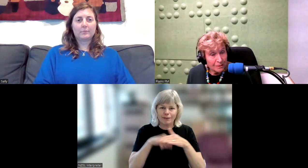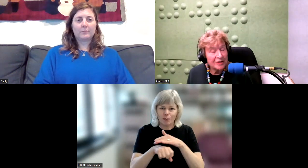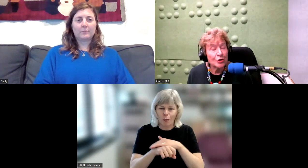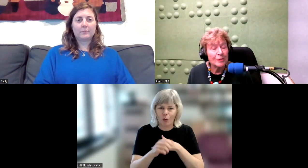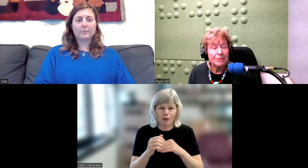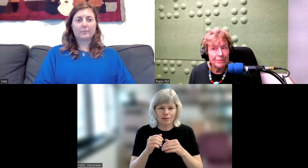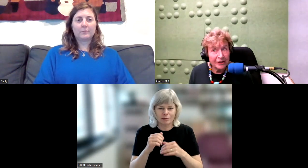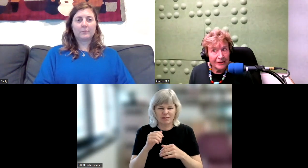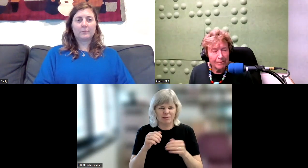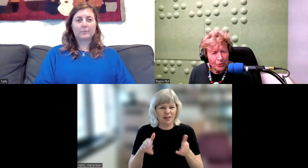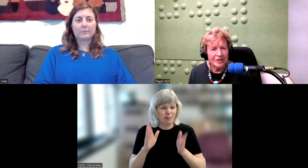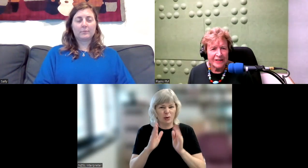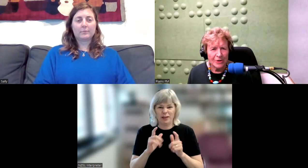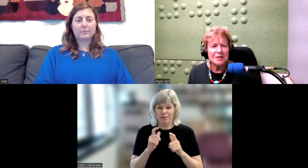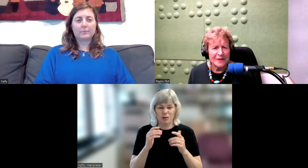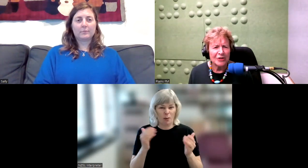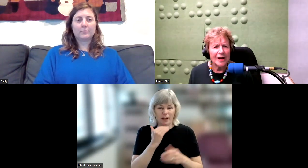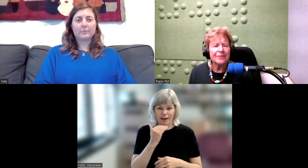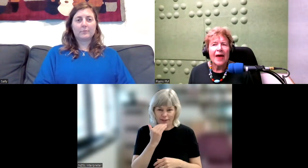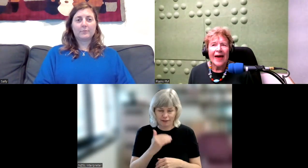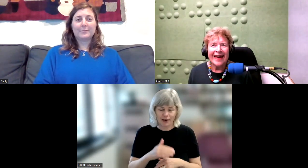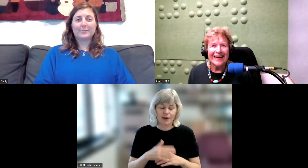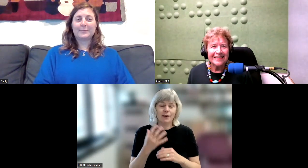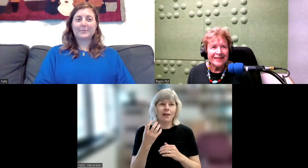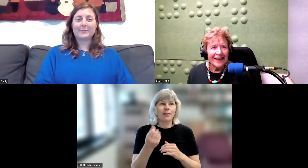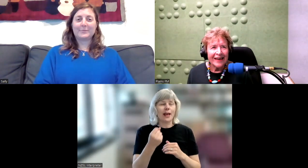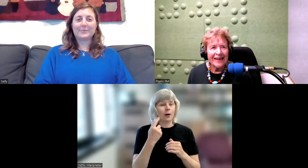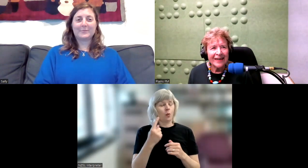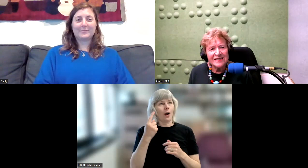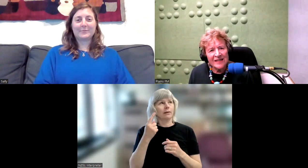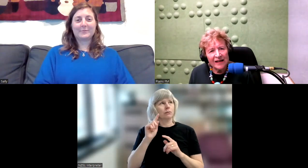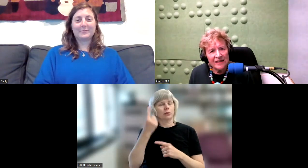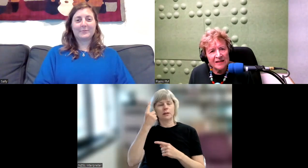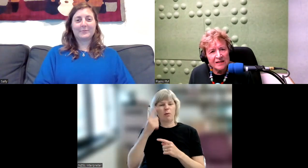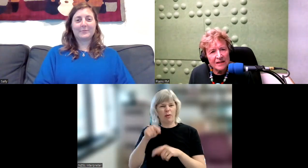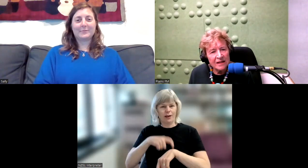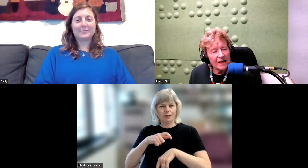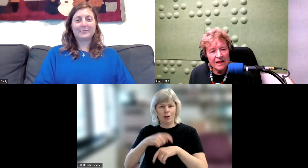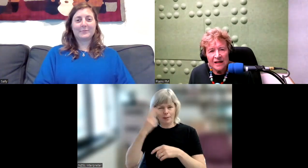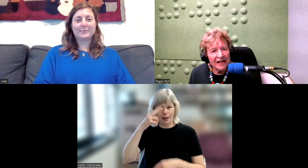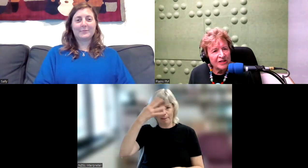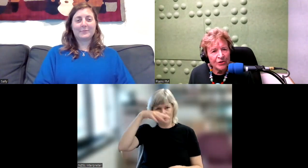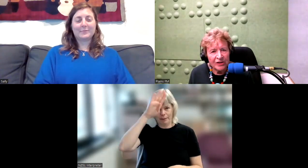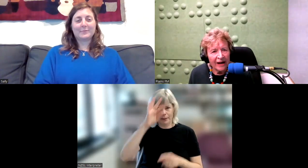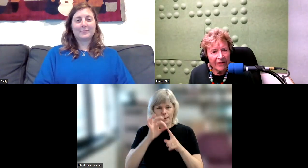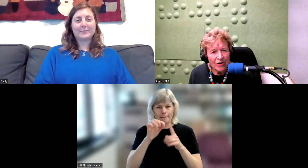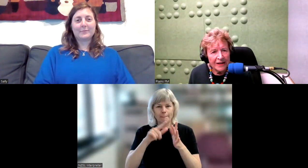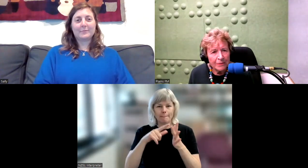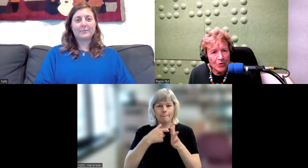Herbert Pickering. Bert, he was, that's right. And he decided that they just couldn't carry on anymore.